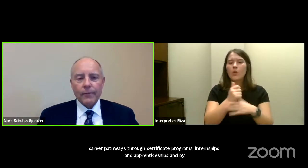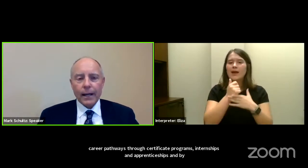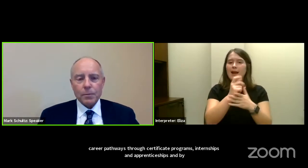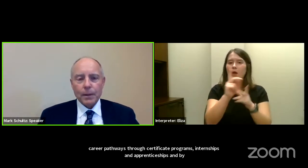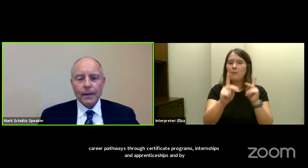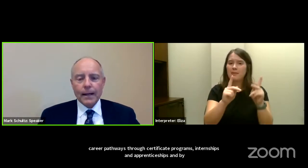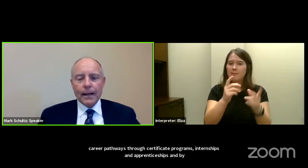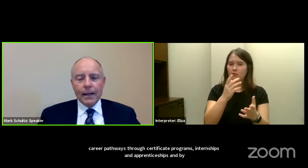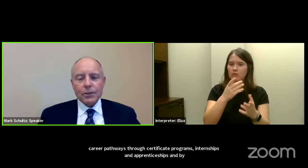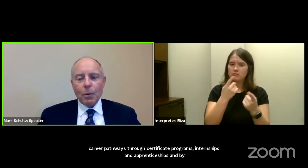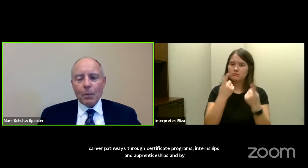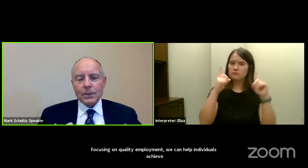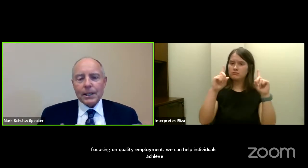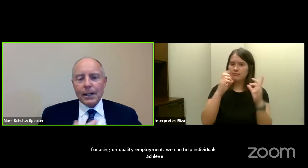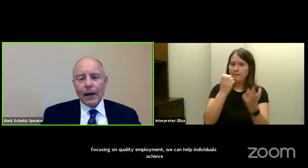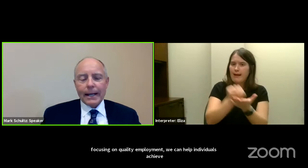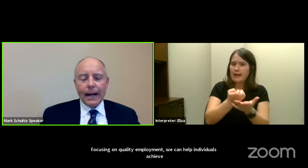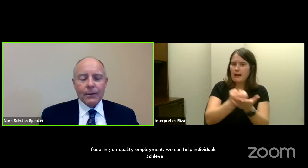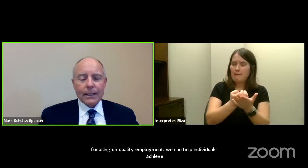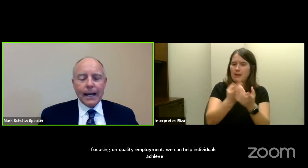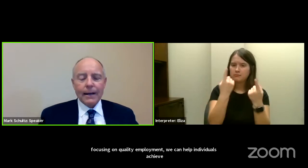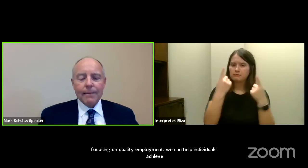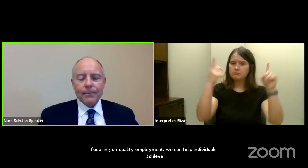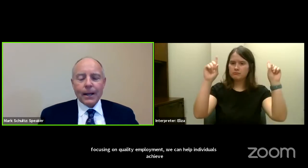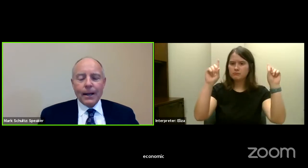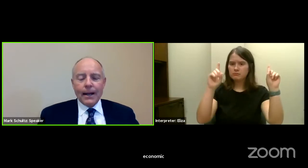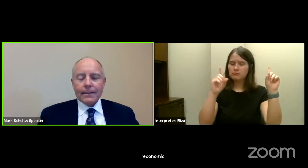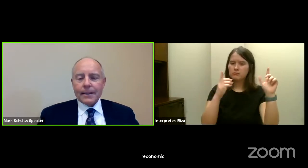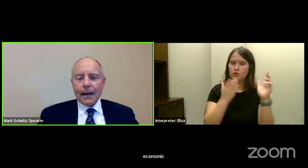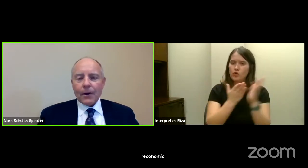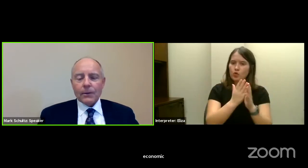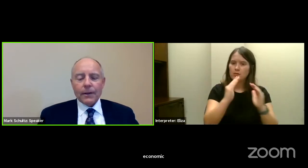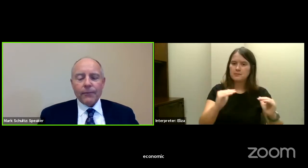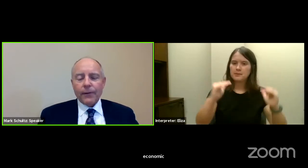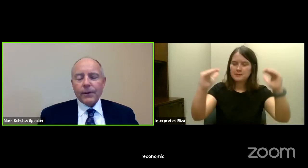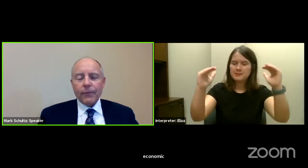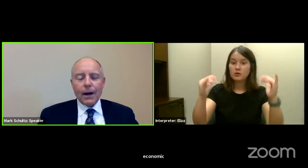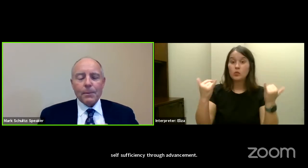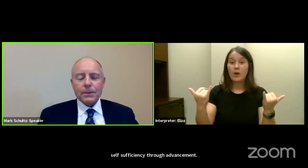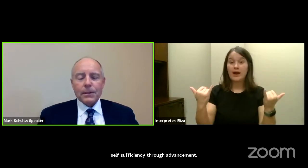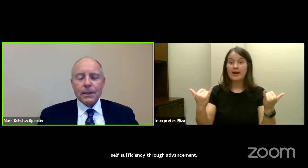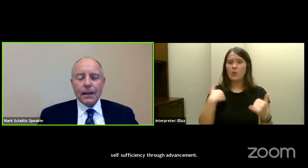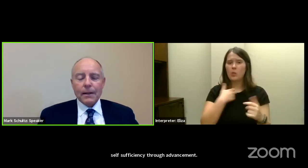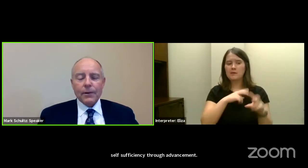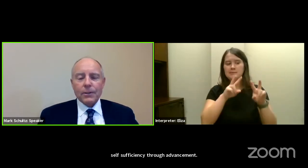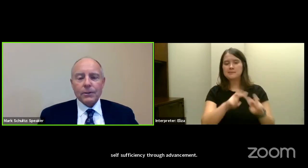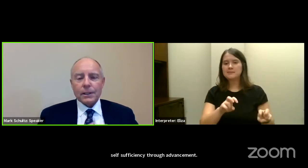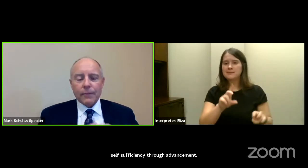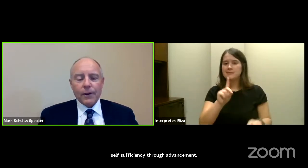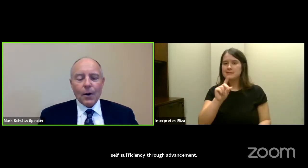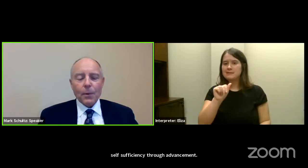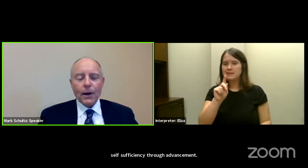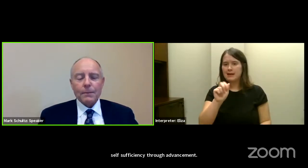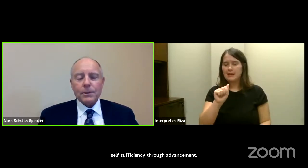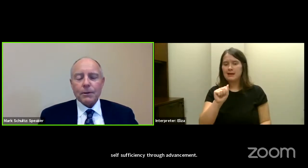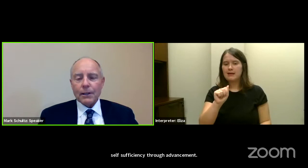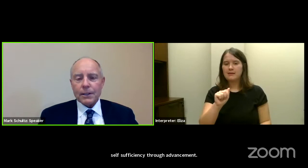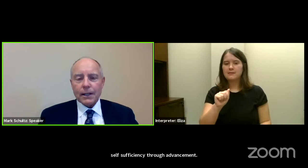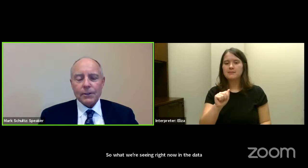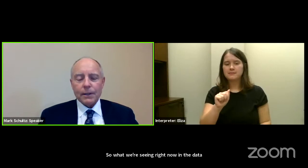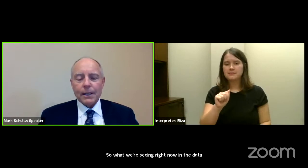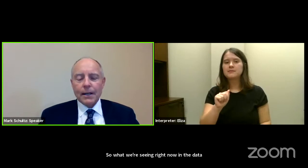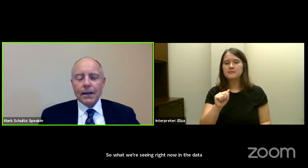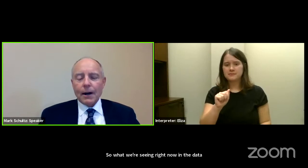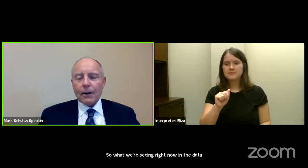through advancement. And so what we're seeing right now in the data is that currently 55% of the individuals in the VR programs